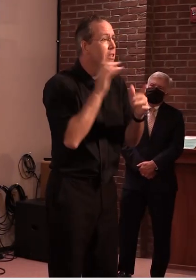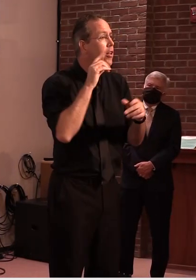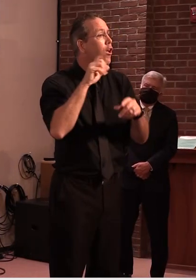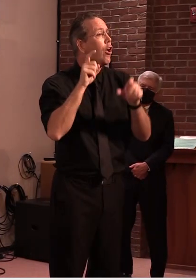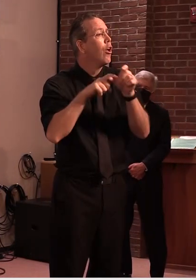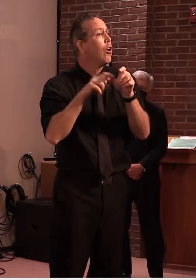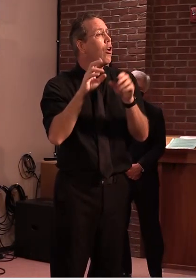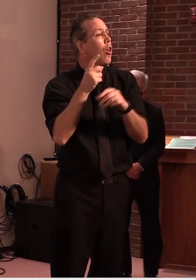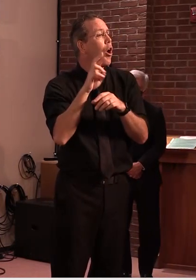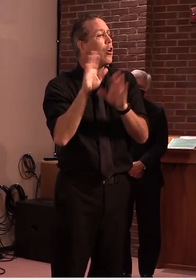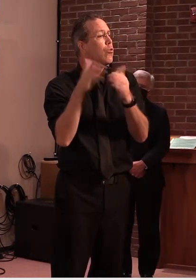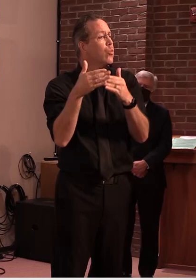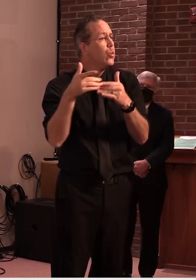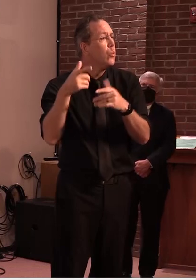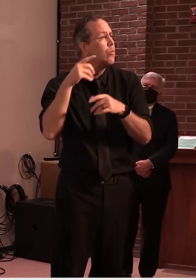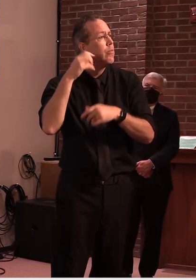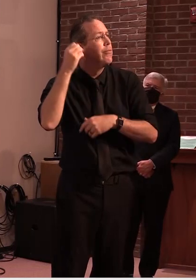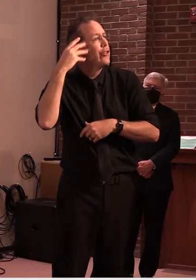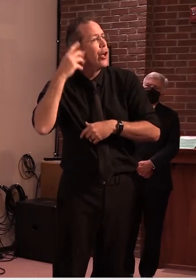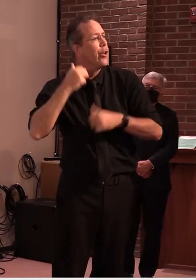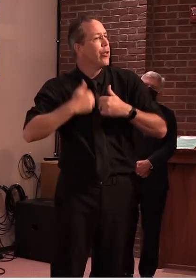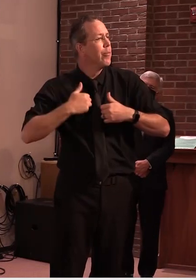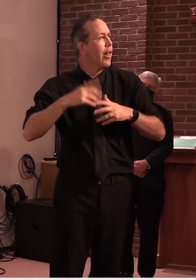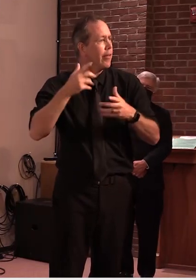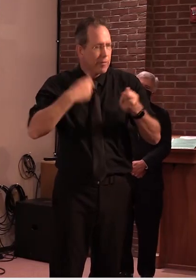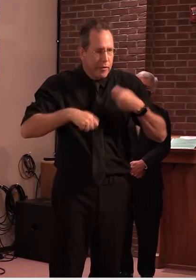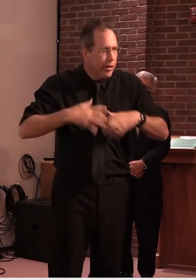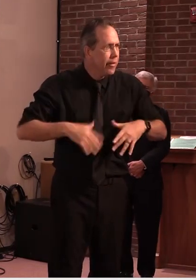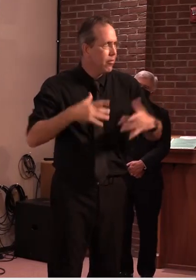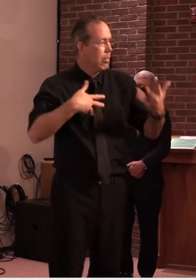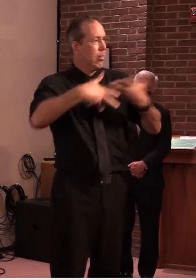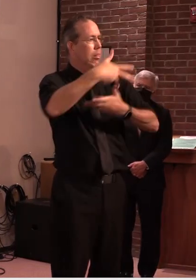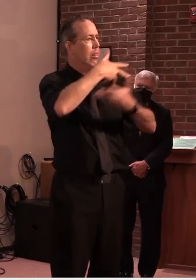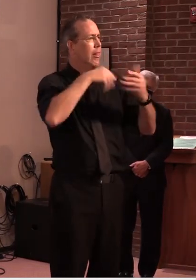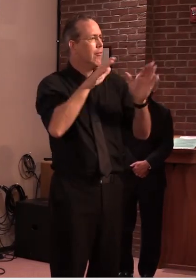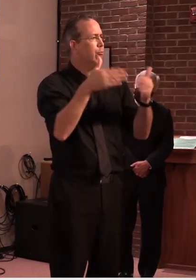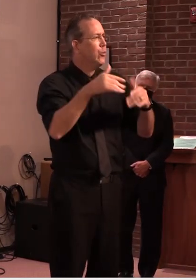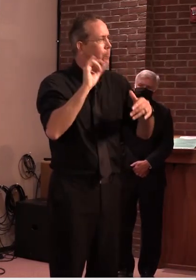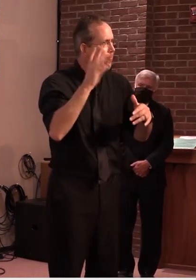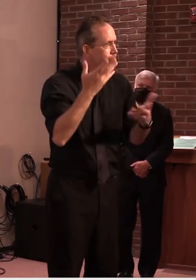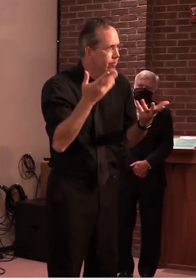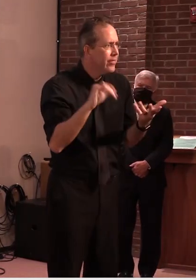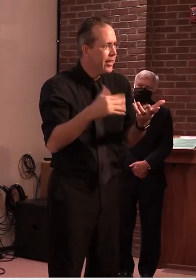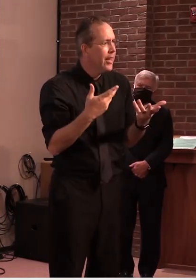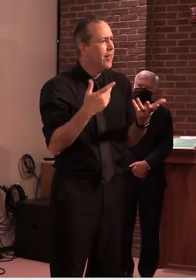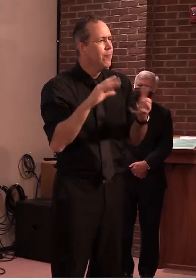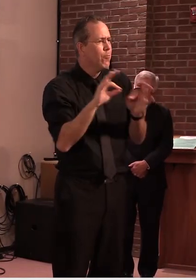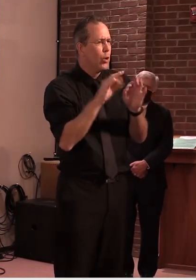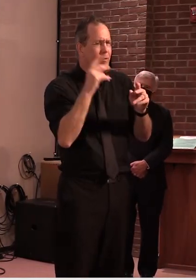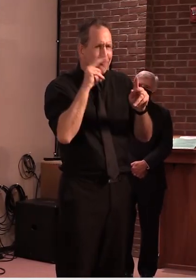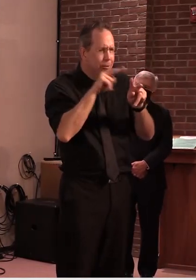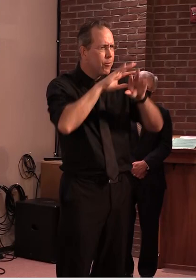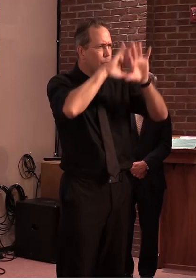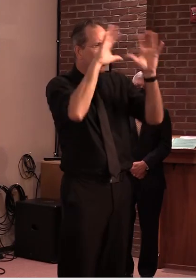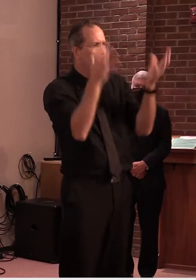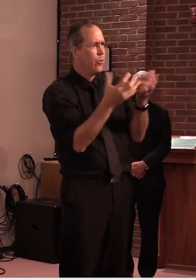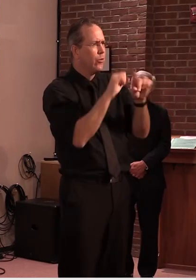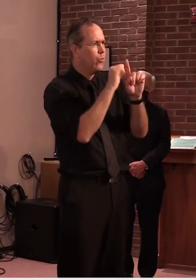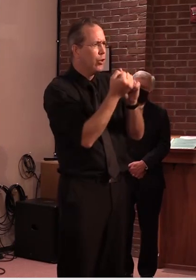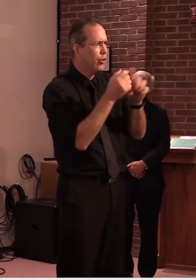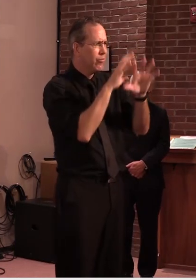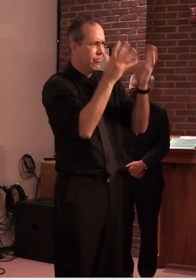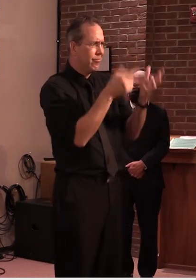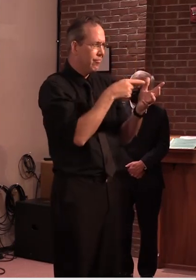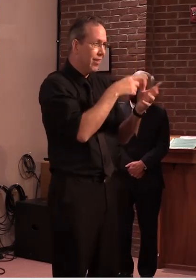so forth and so that's as important as it is on the field so we're looking at all aspects and i know uh the other leaders are